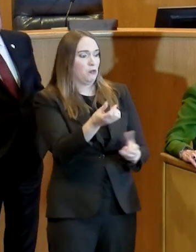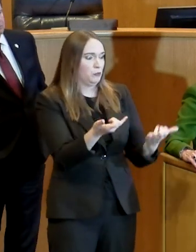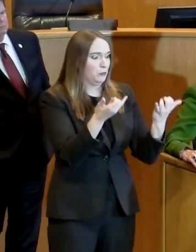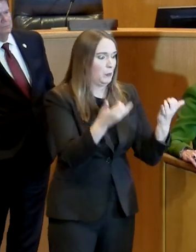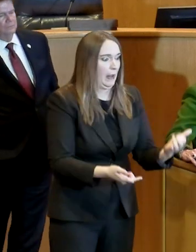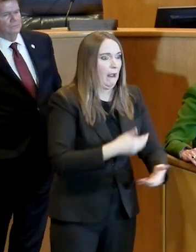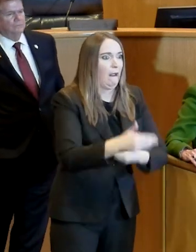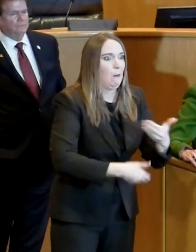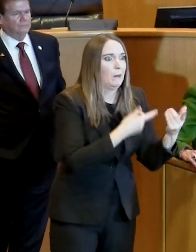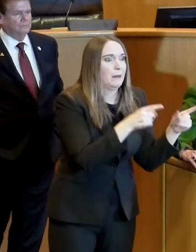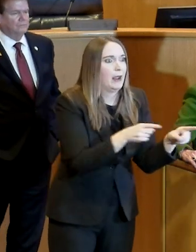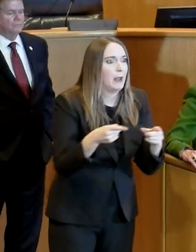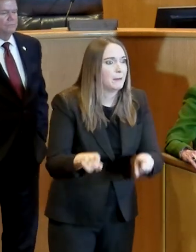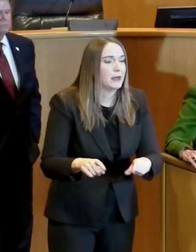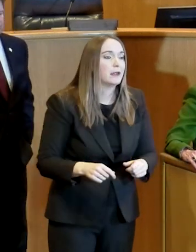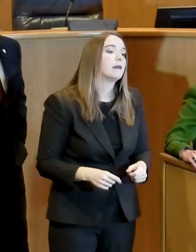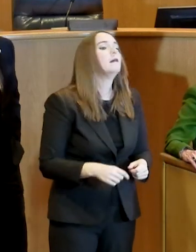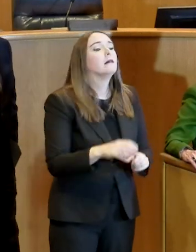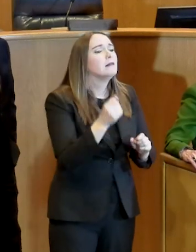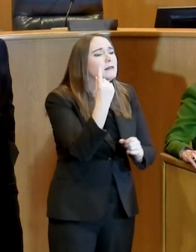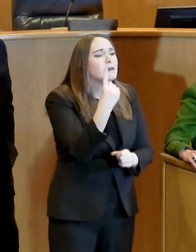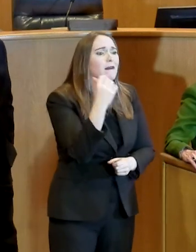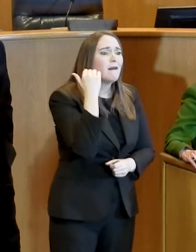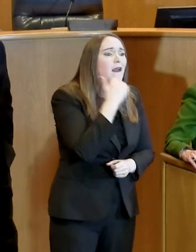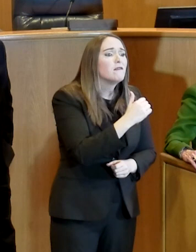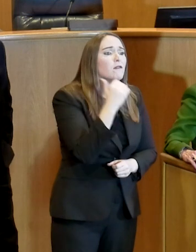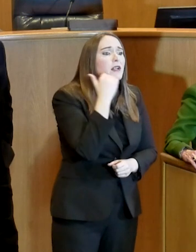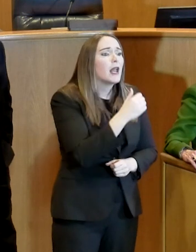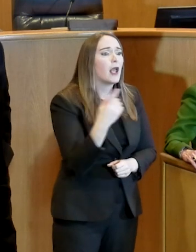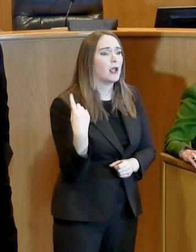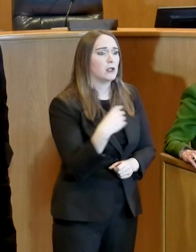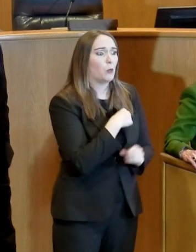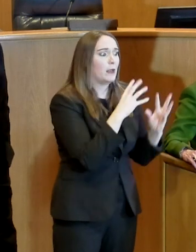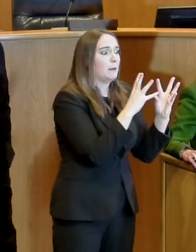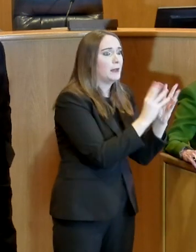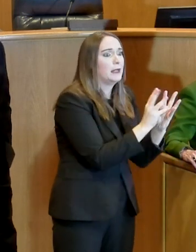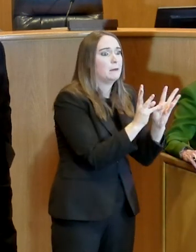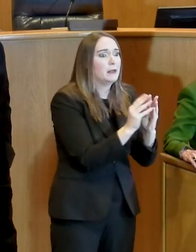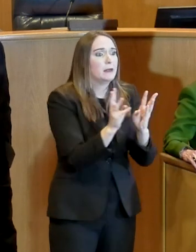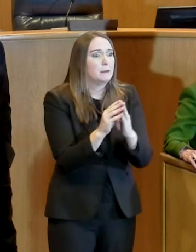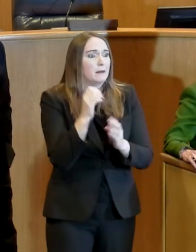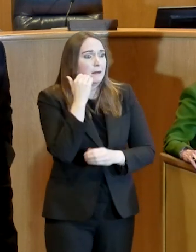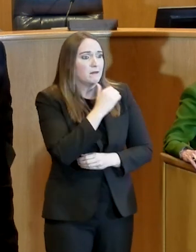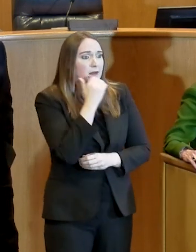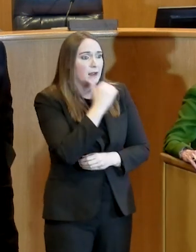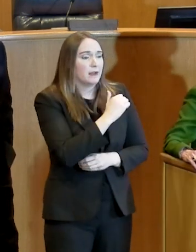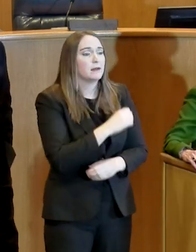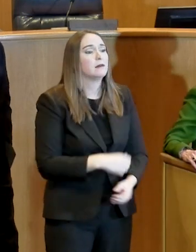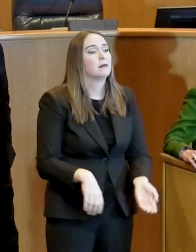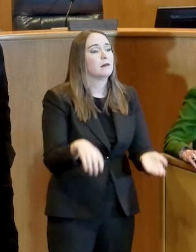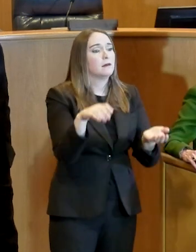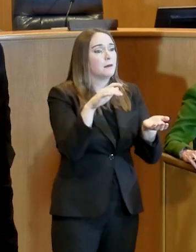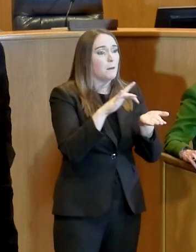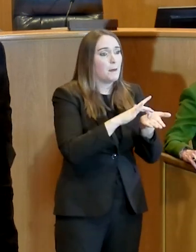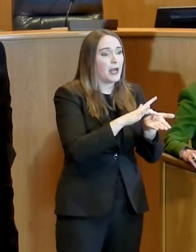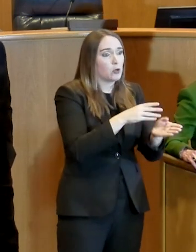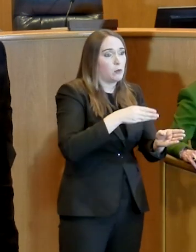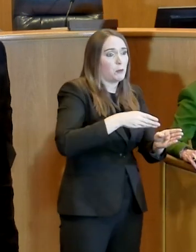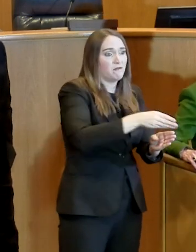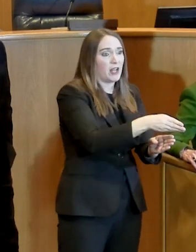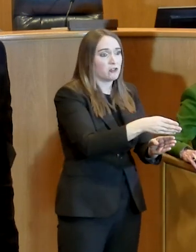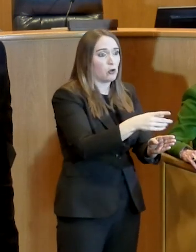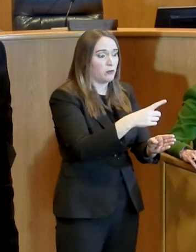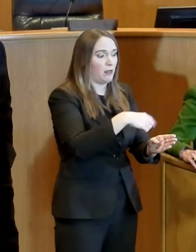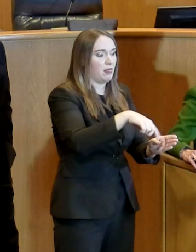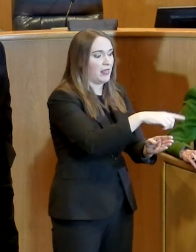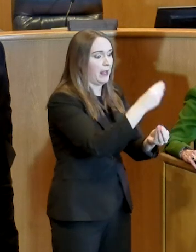every day, several times a day, and evaluate that. We're taking the advice of medical professionals, and our public health director, Vinny, is here,